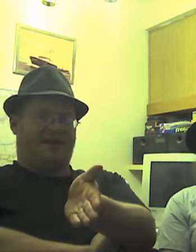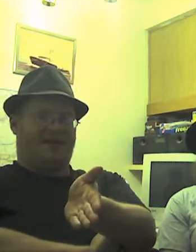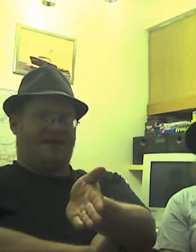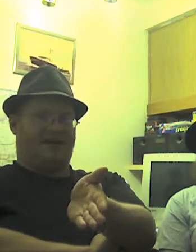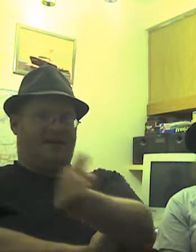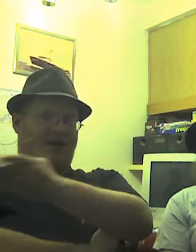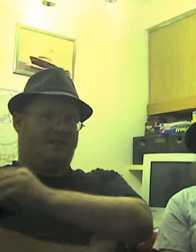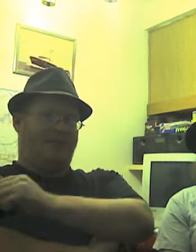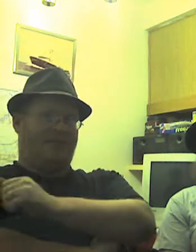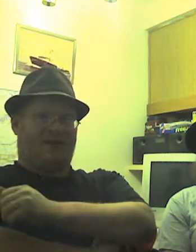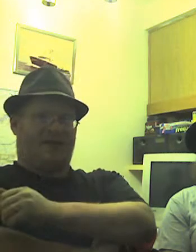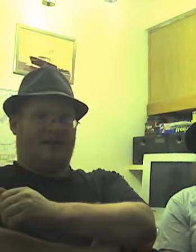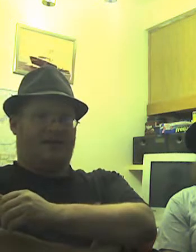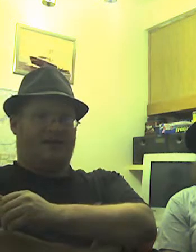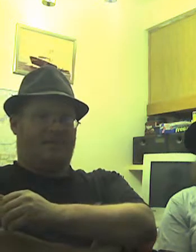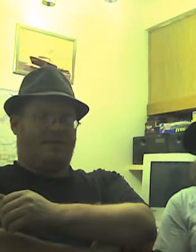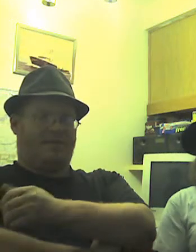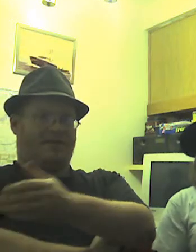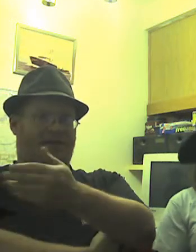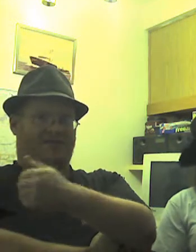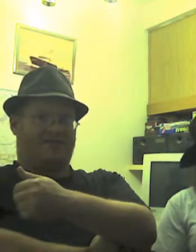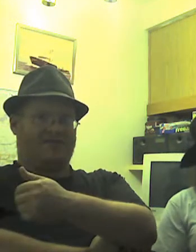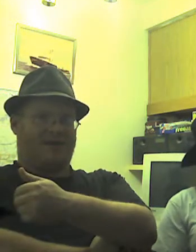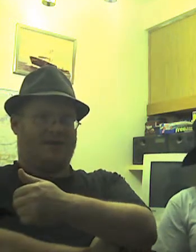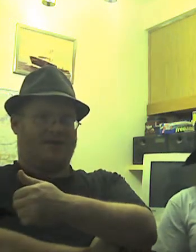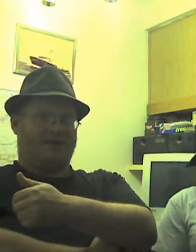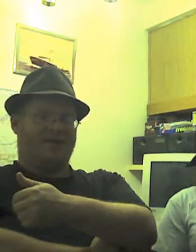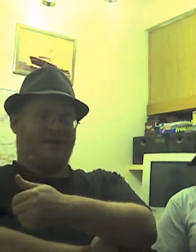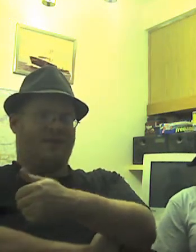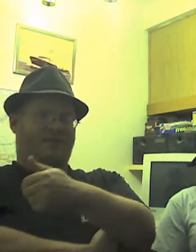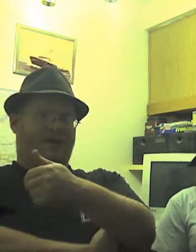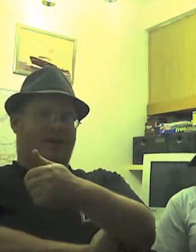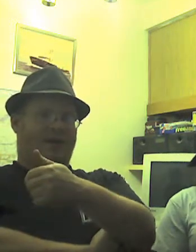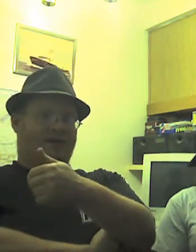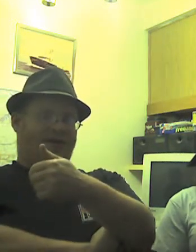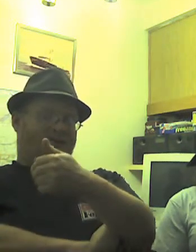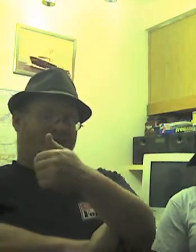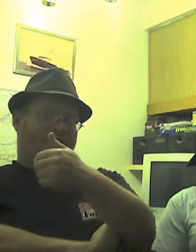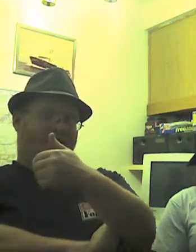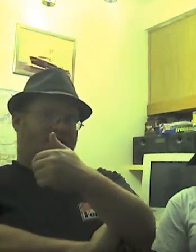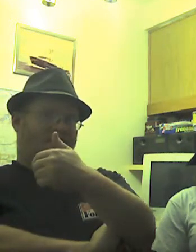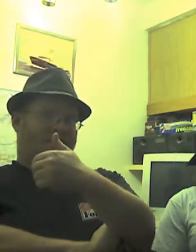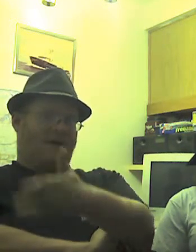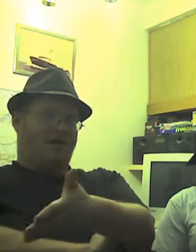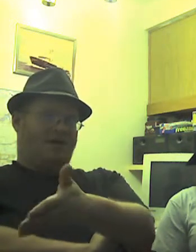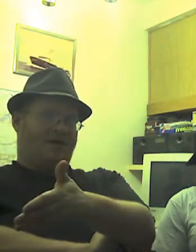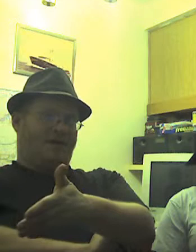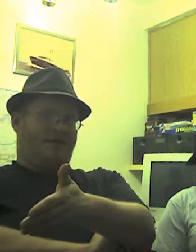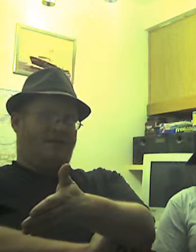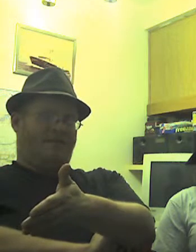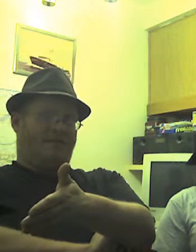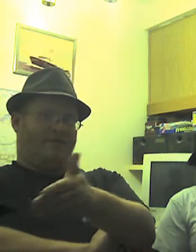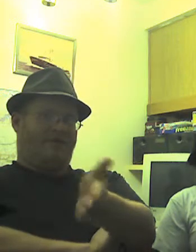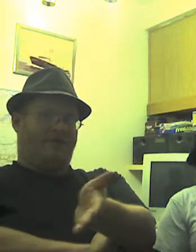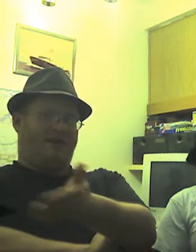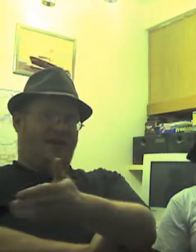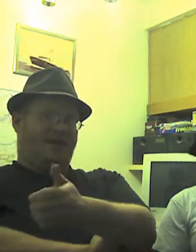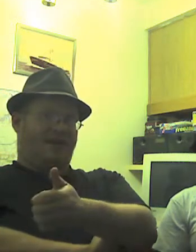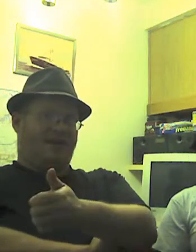and his family tried to cover up the entire situation where the brother of Vivian Eliot,